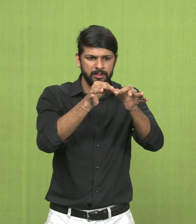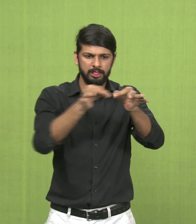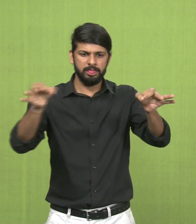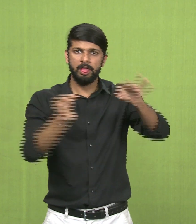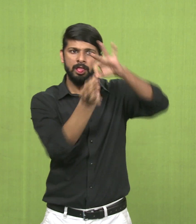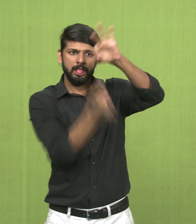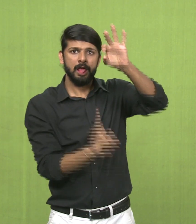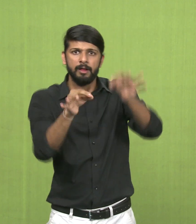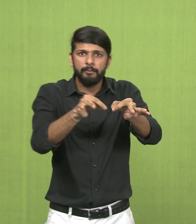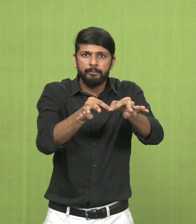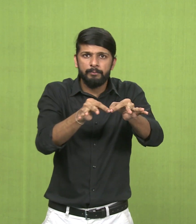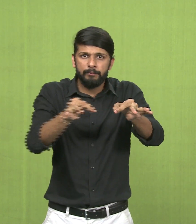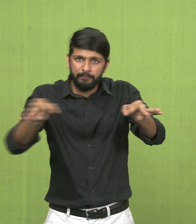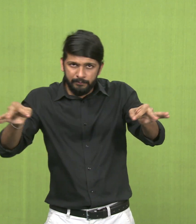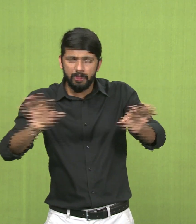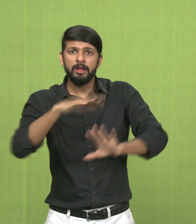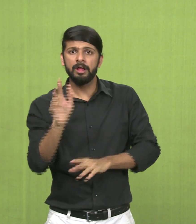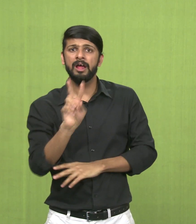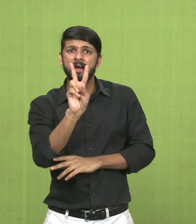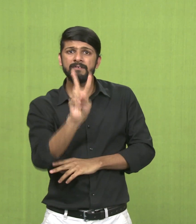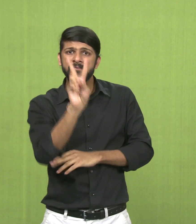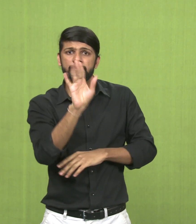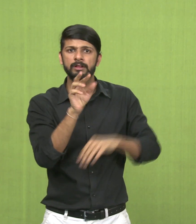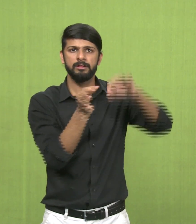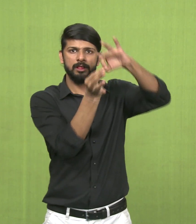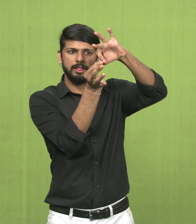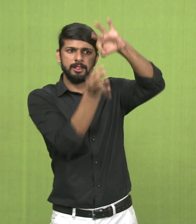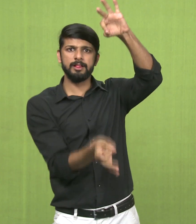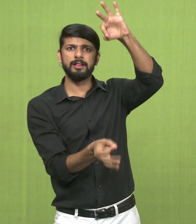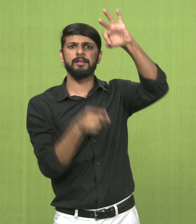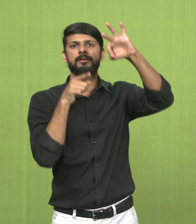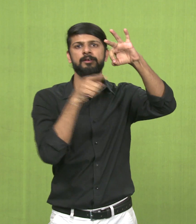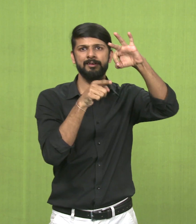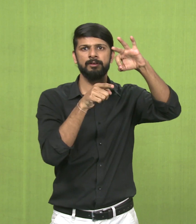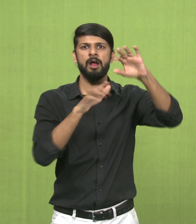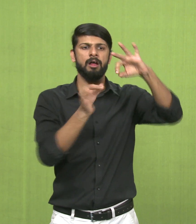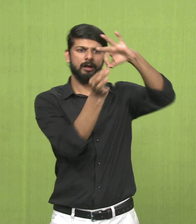Horizontal is something which is lying flat. Vertical is something which is upright.